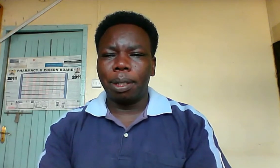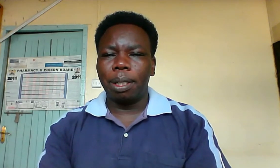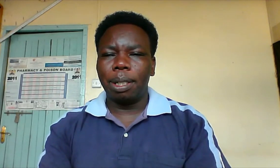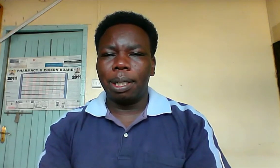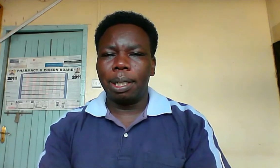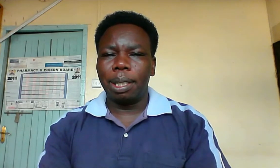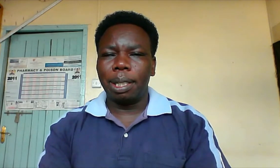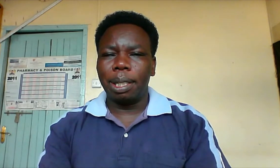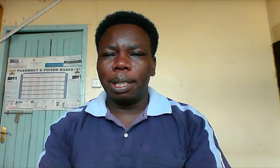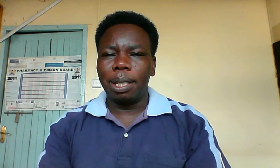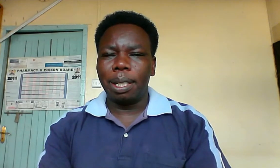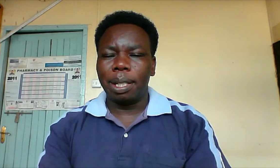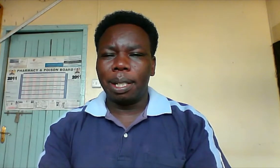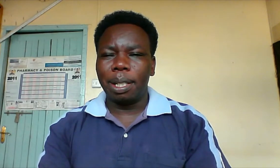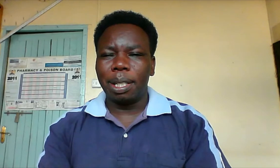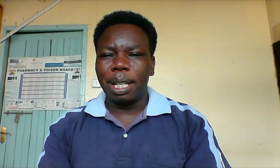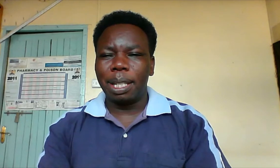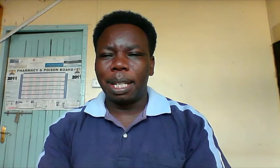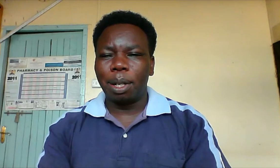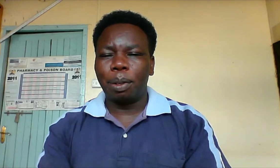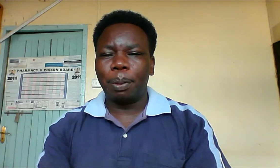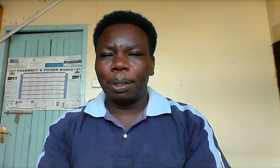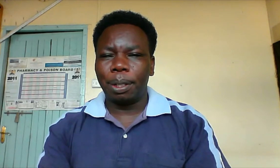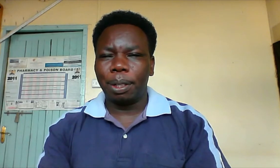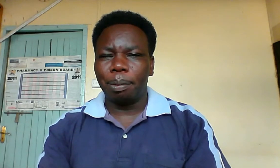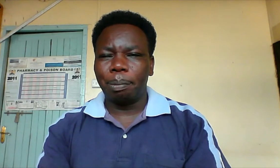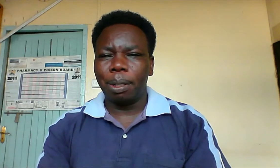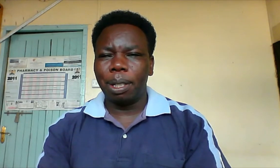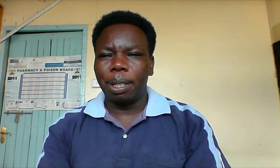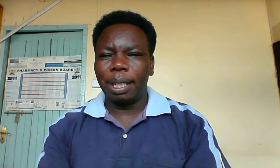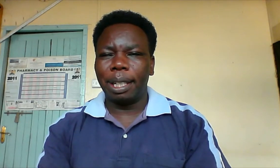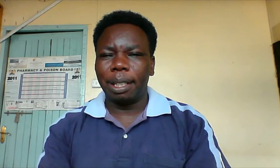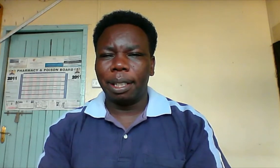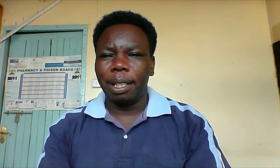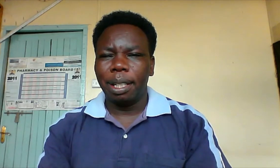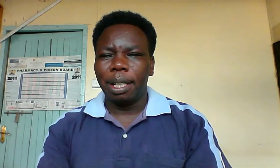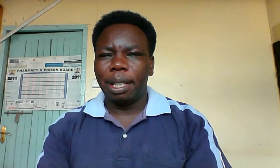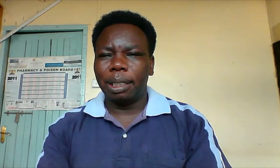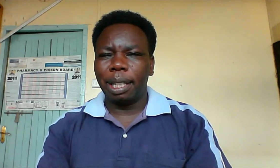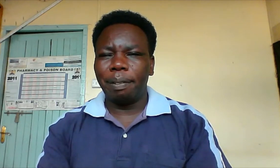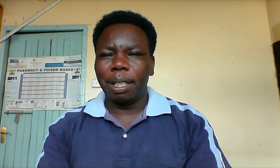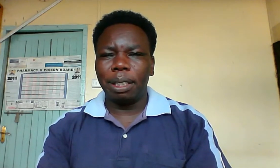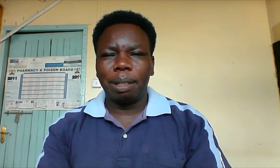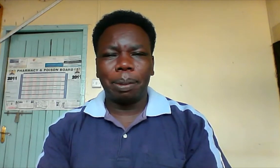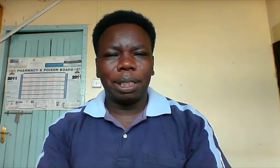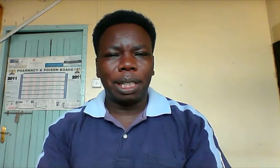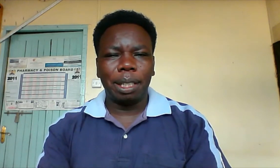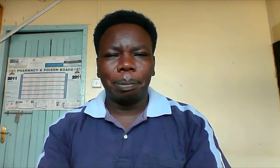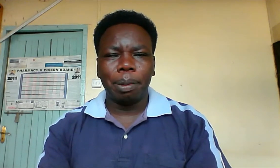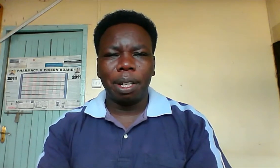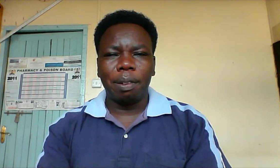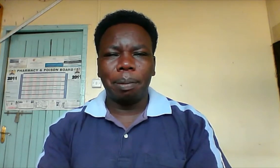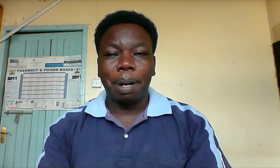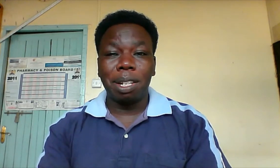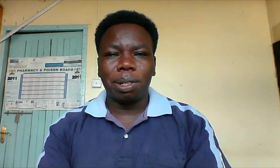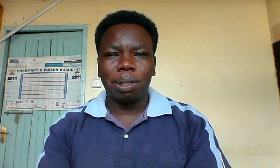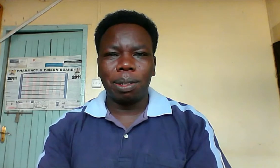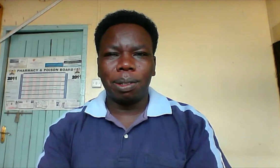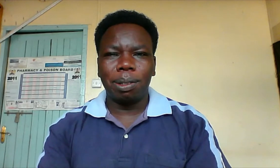is a common thing that every interpreter every person who